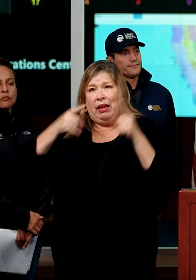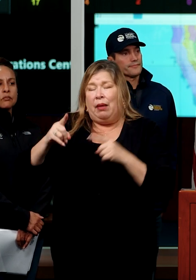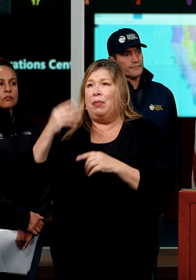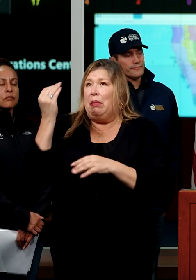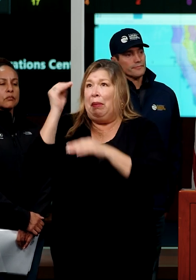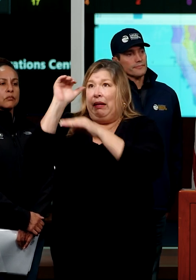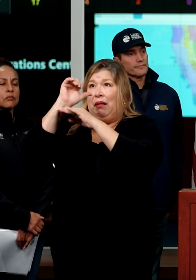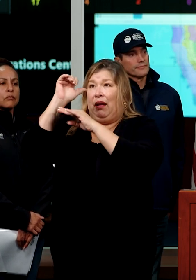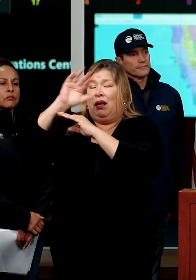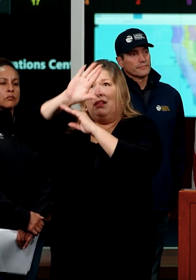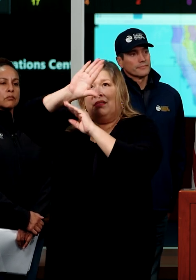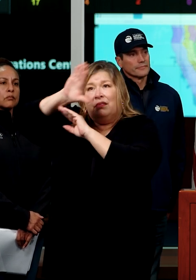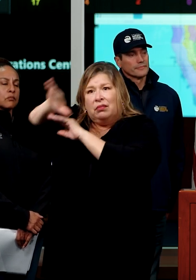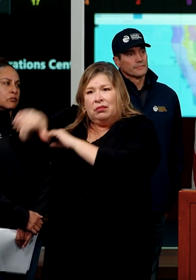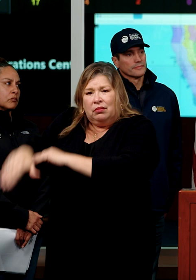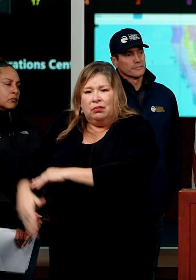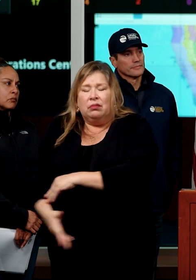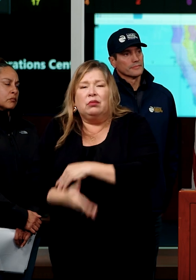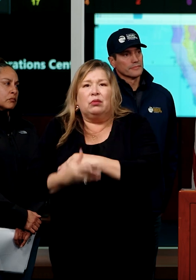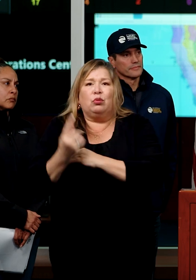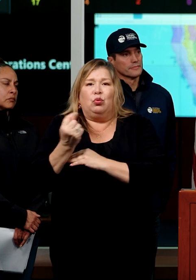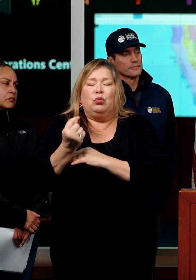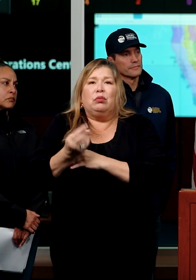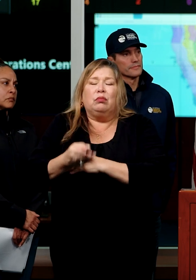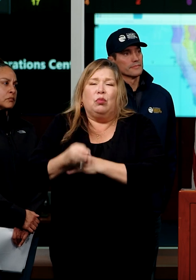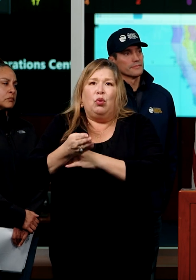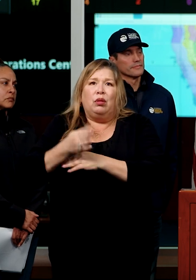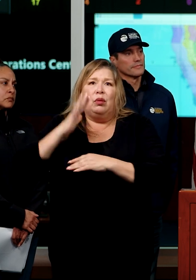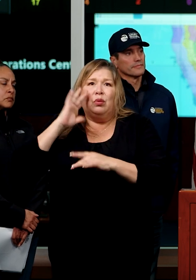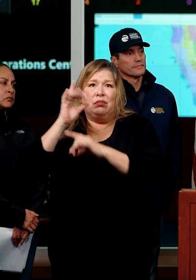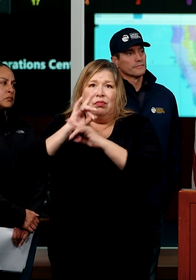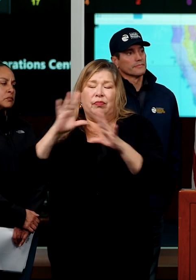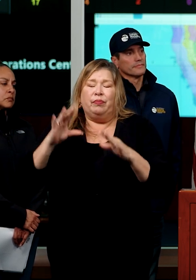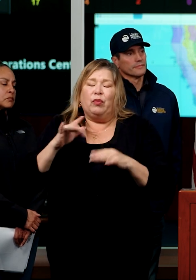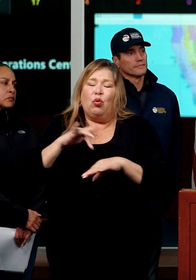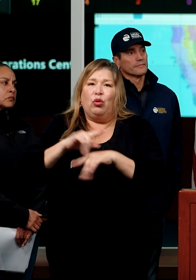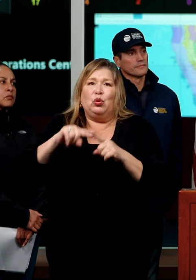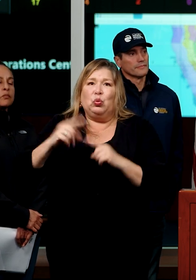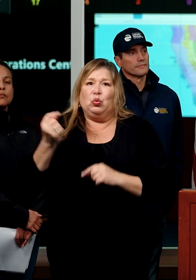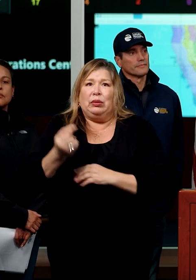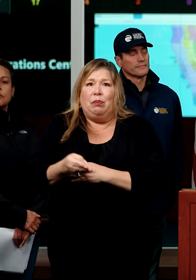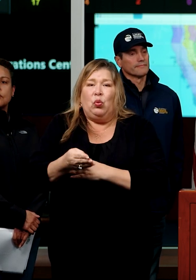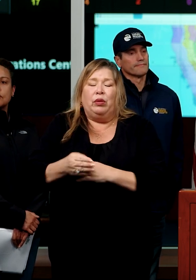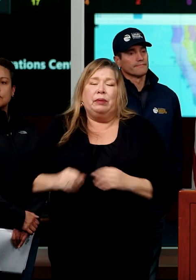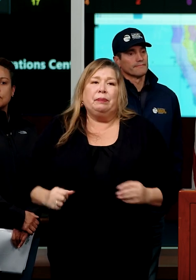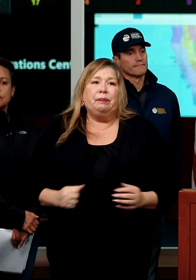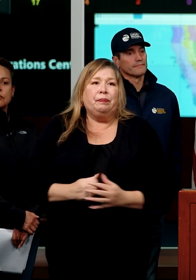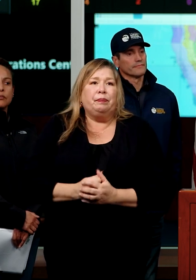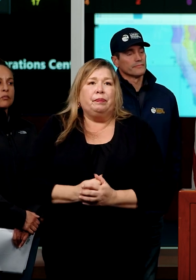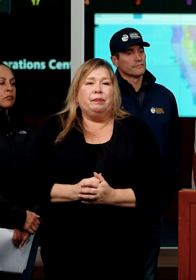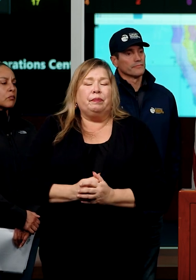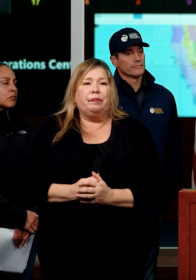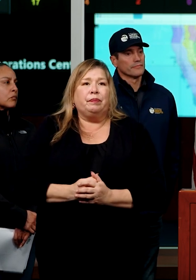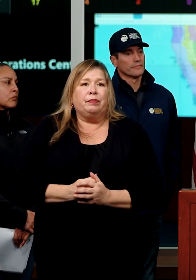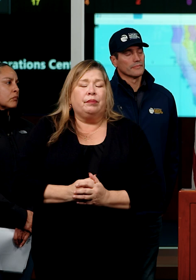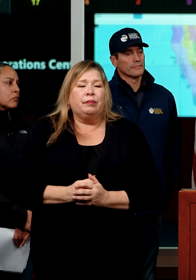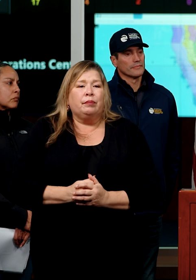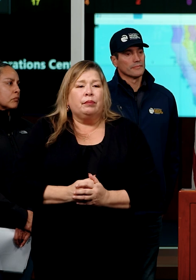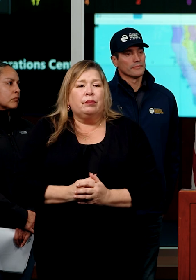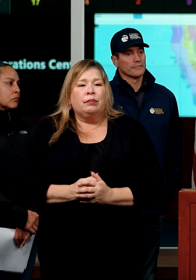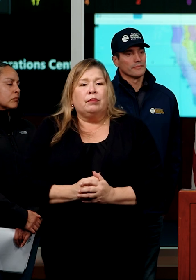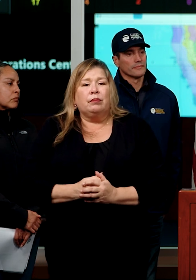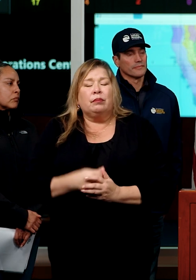Monday evening into the late hours, uh, and early into Tuesday morning. Director Ward said last week